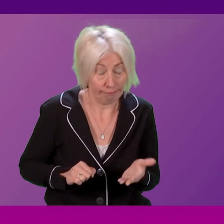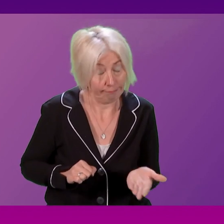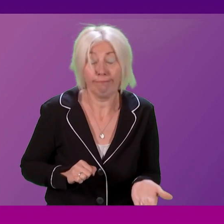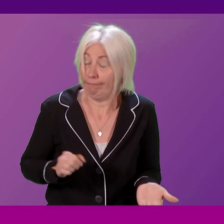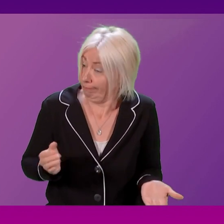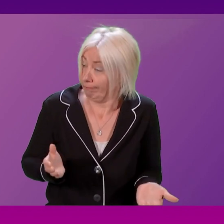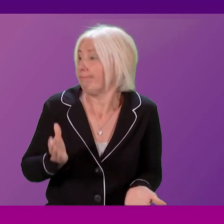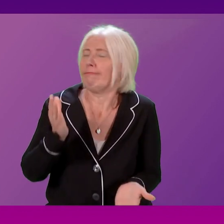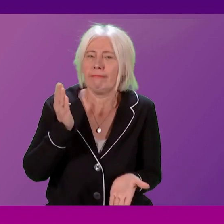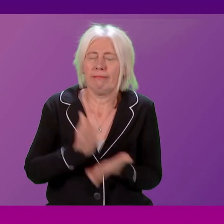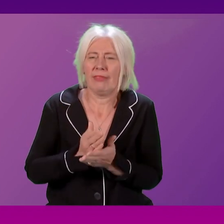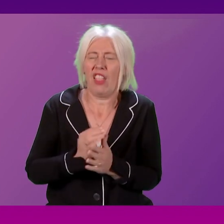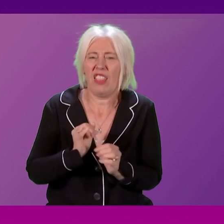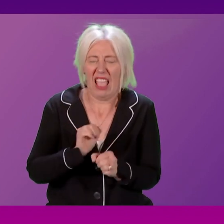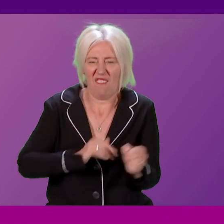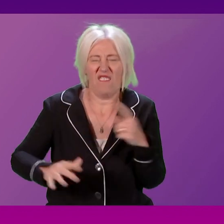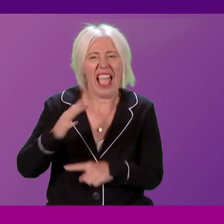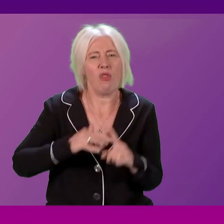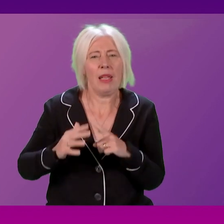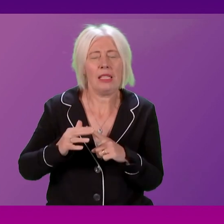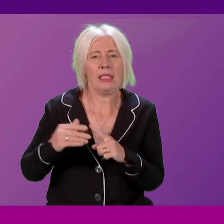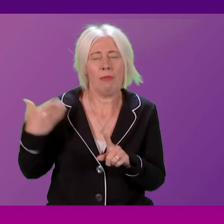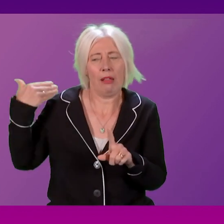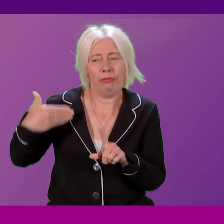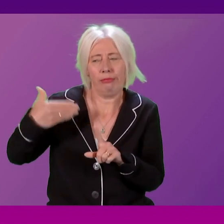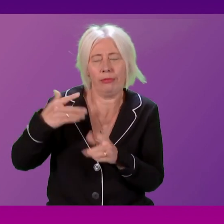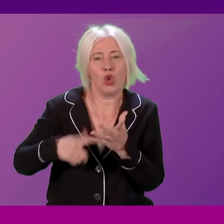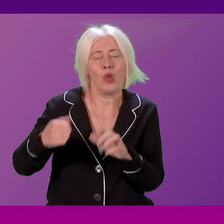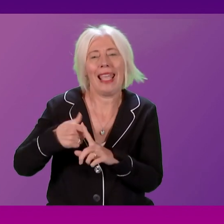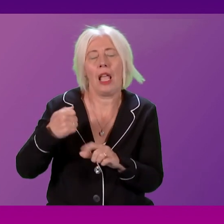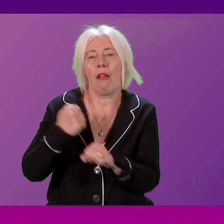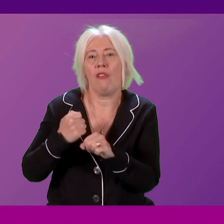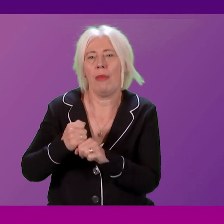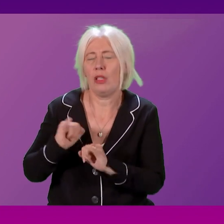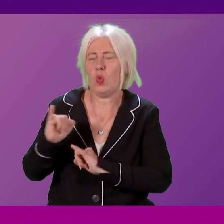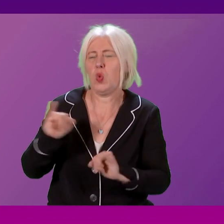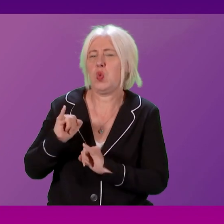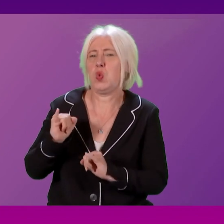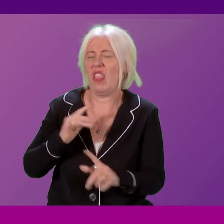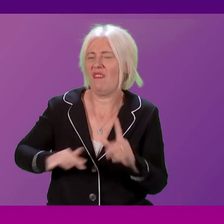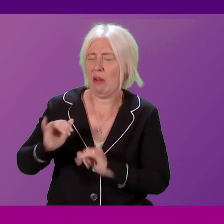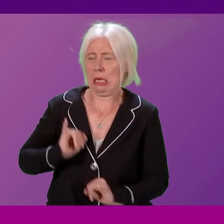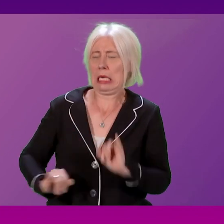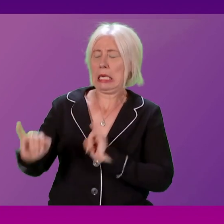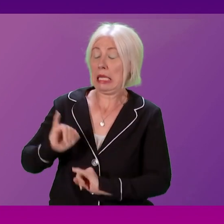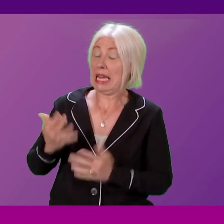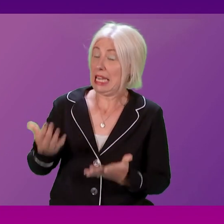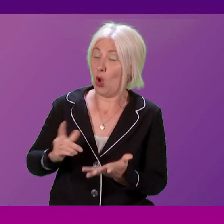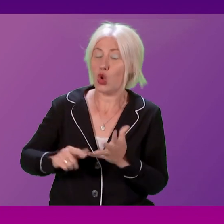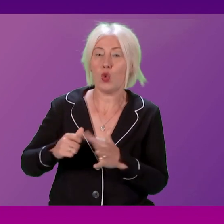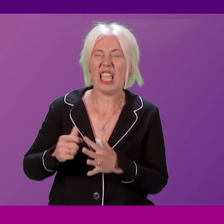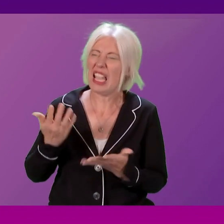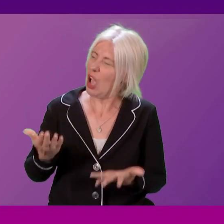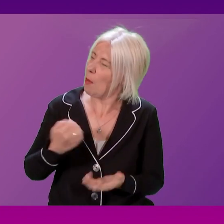hostile environment that has been created by successive UK governments is woeful. The UK has become a